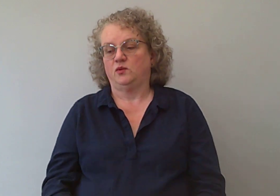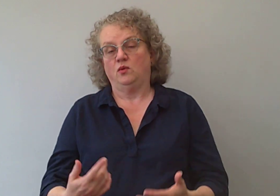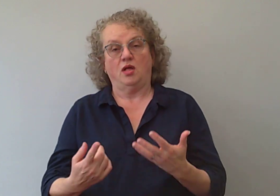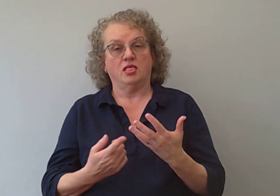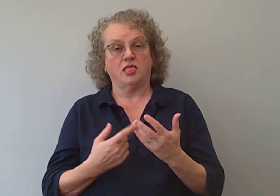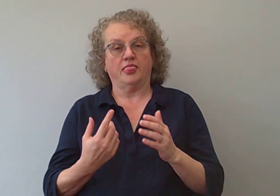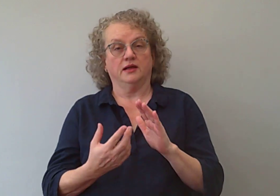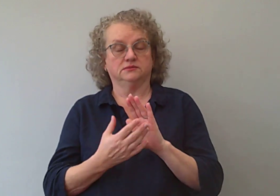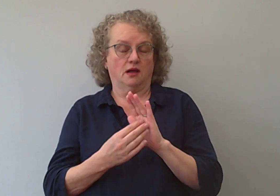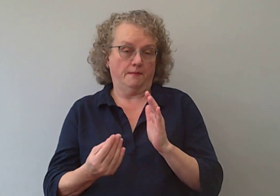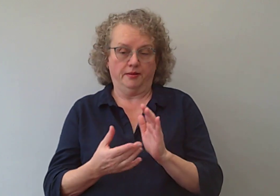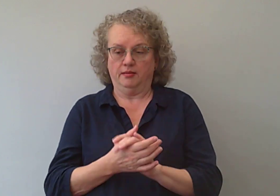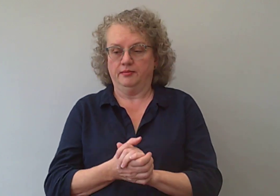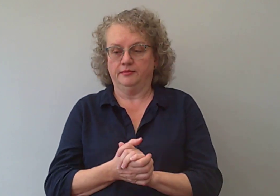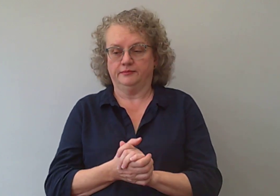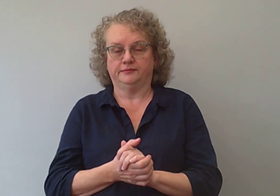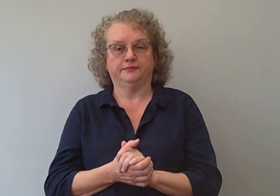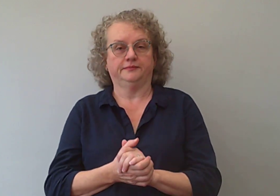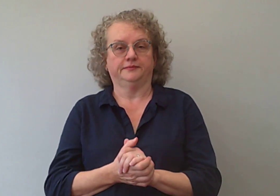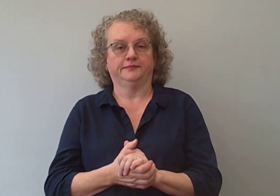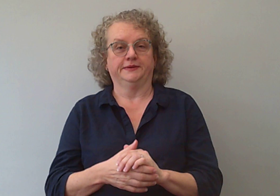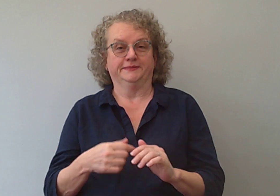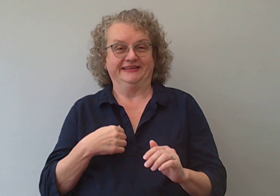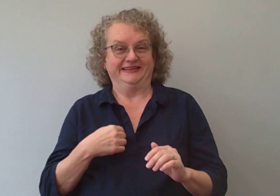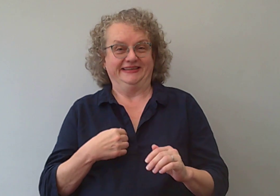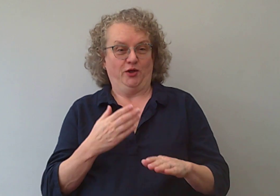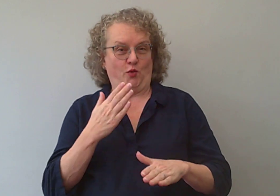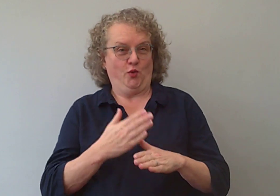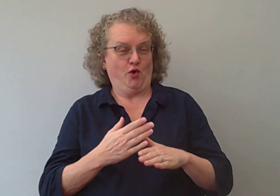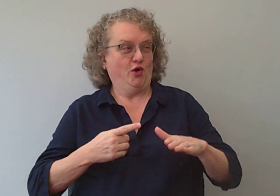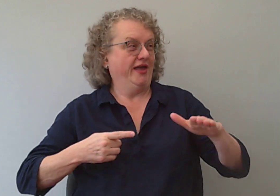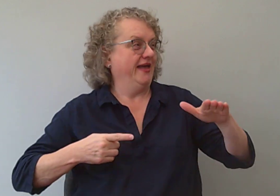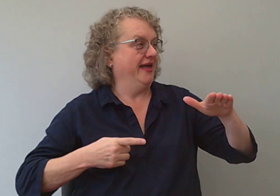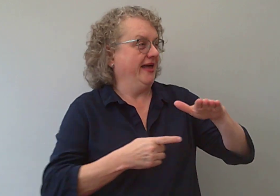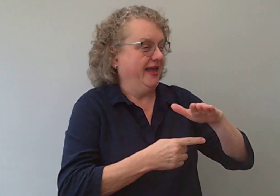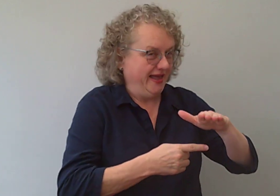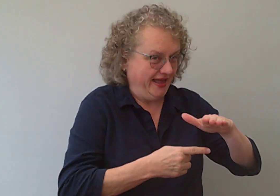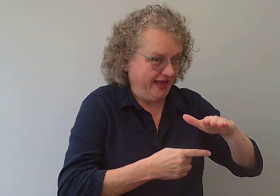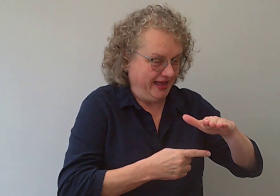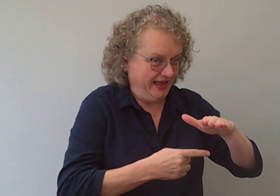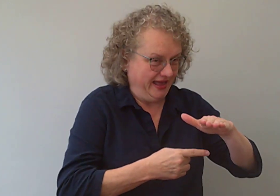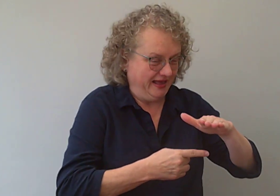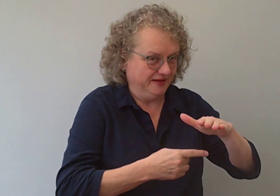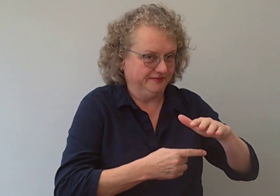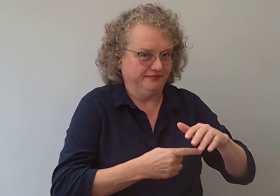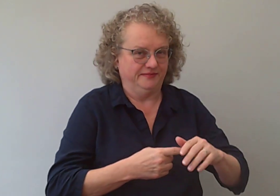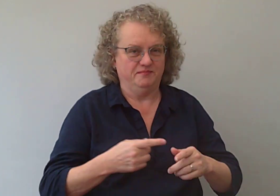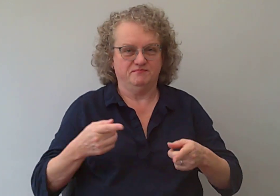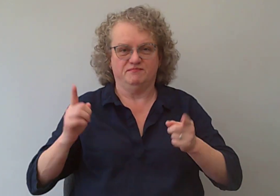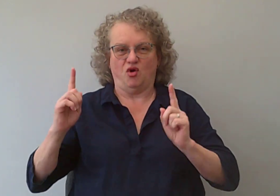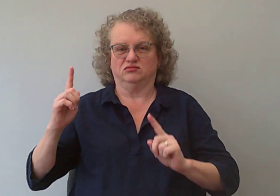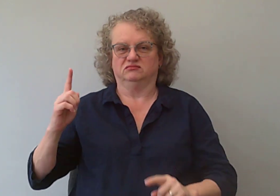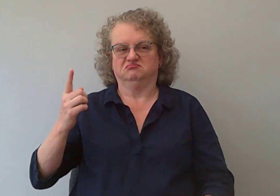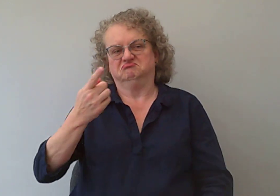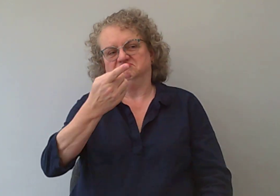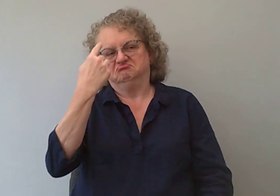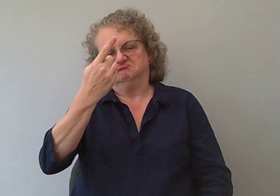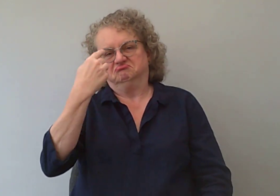Or another example, I was about to leave work